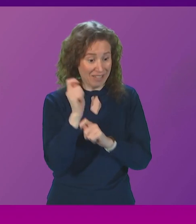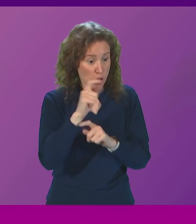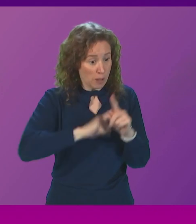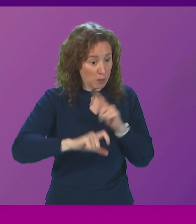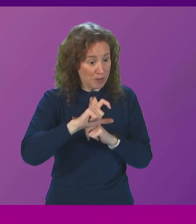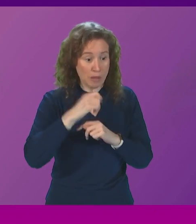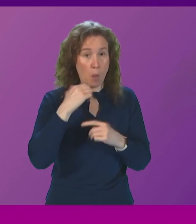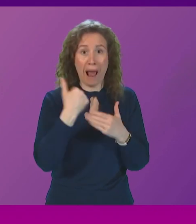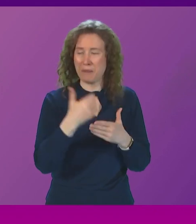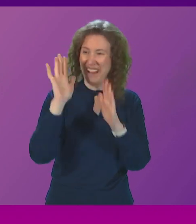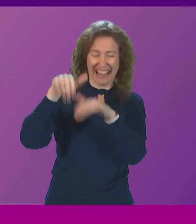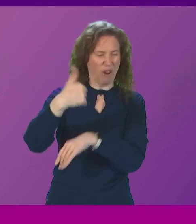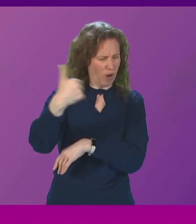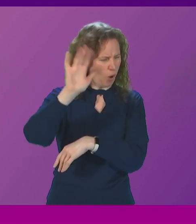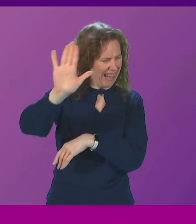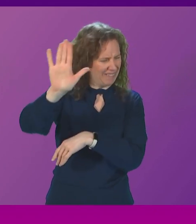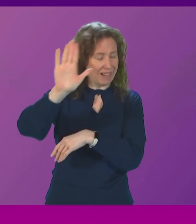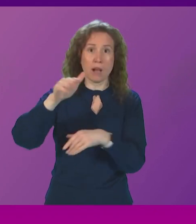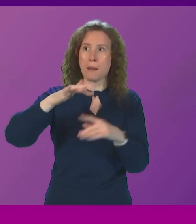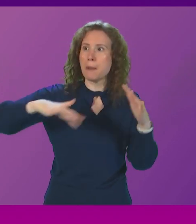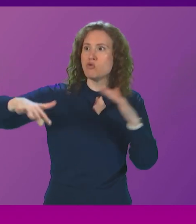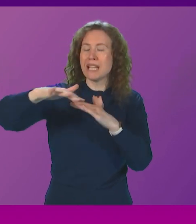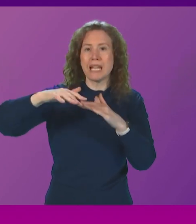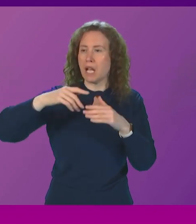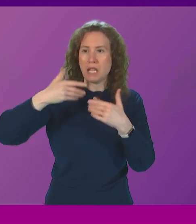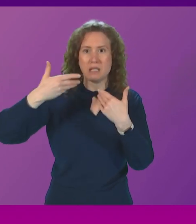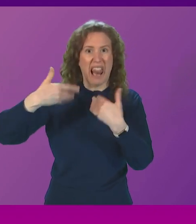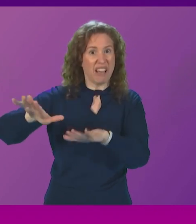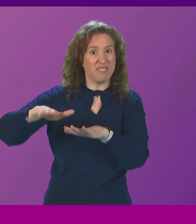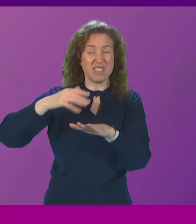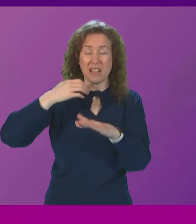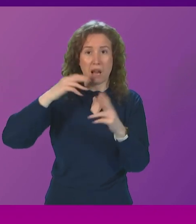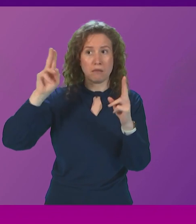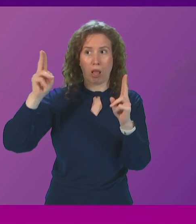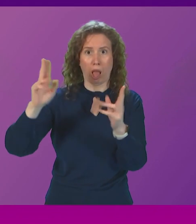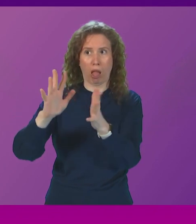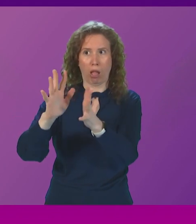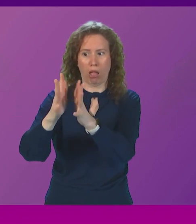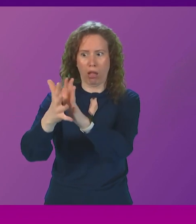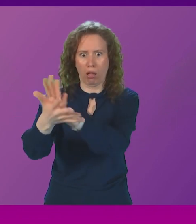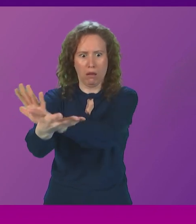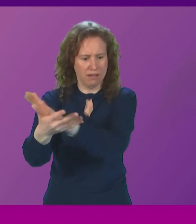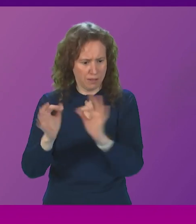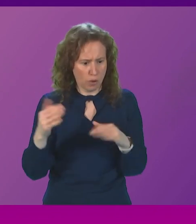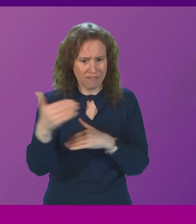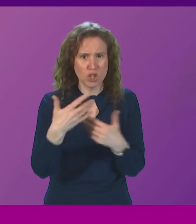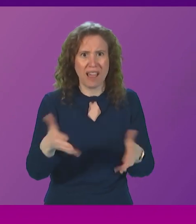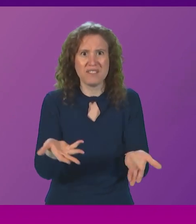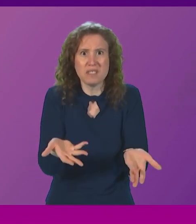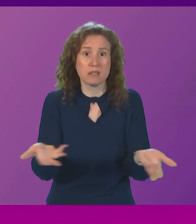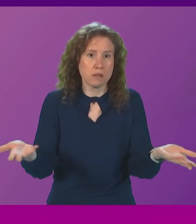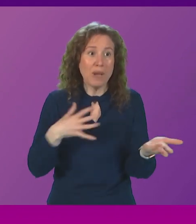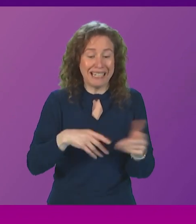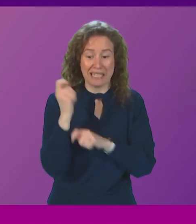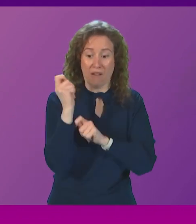is, of course, if that marine environment is not sustainable. We want to ensure it is so that the future of our fishing industry can